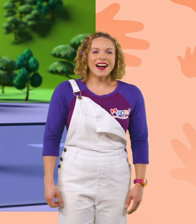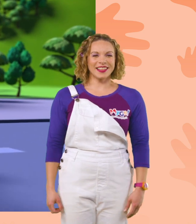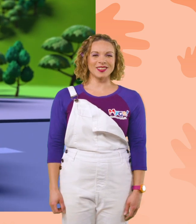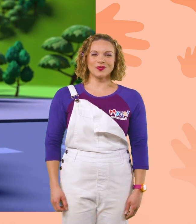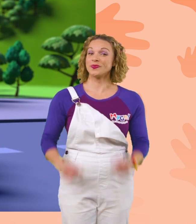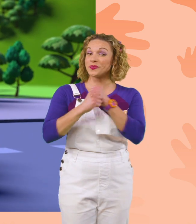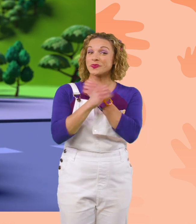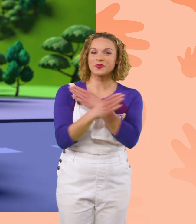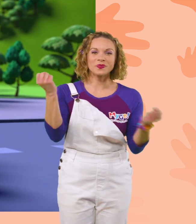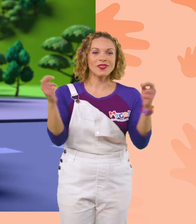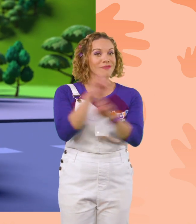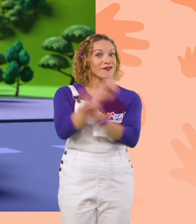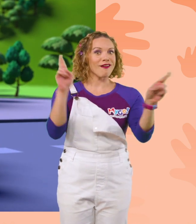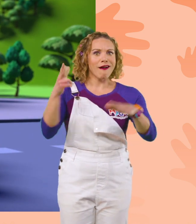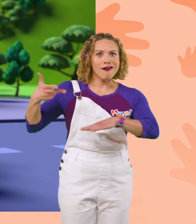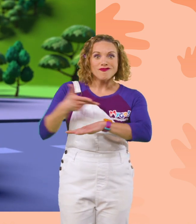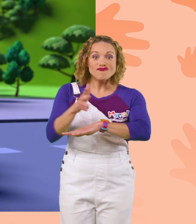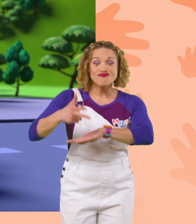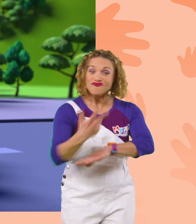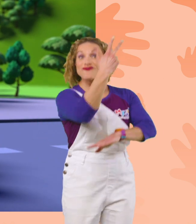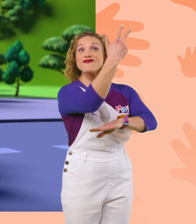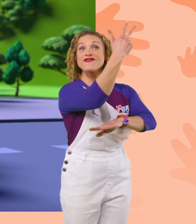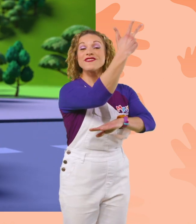The Blippi-mobile is ready to blast off for adventure!